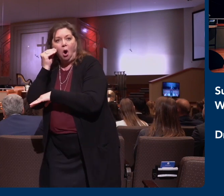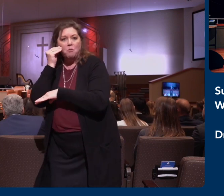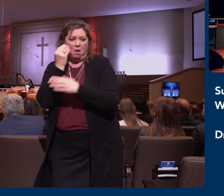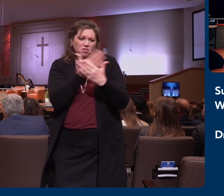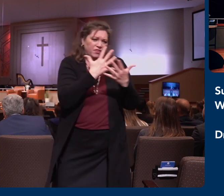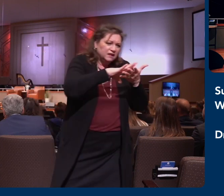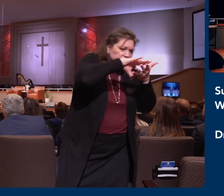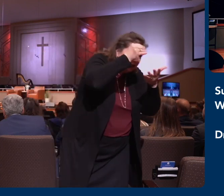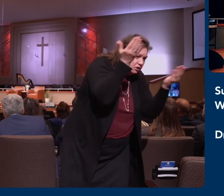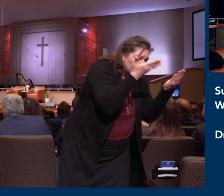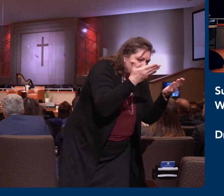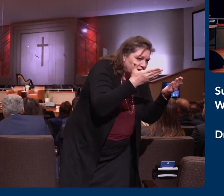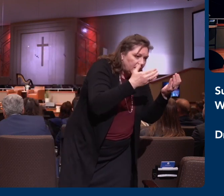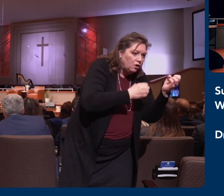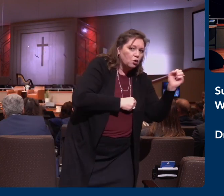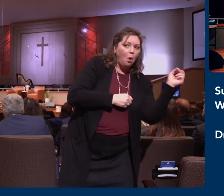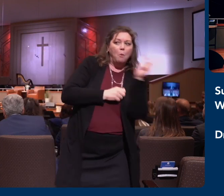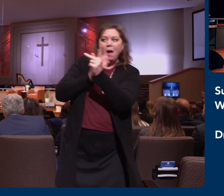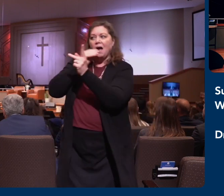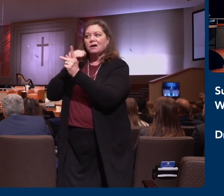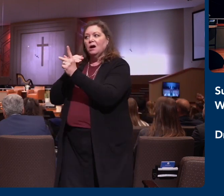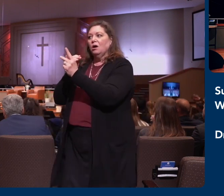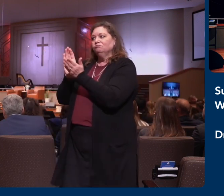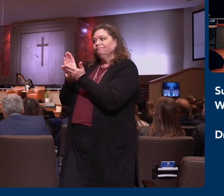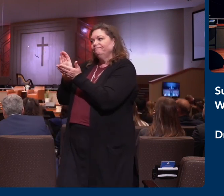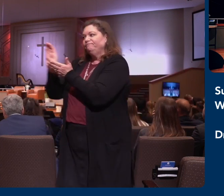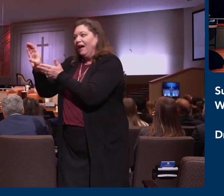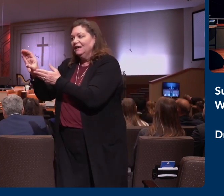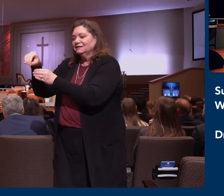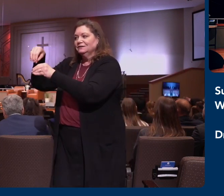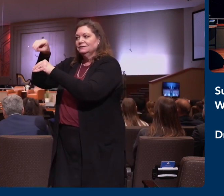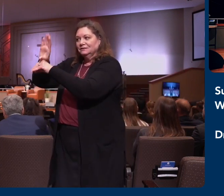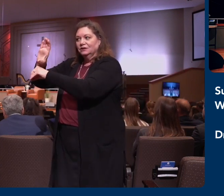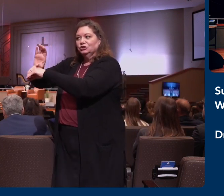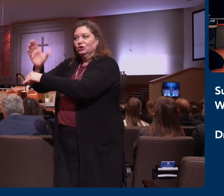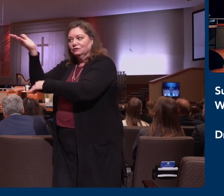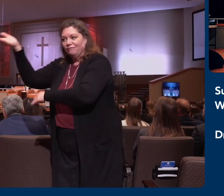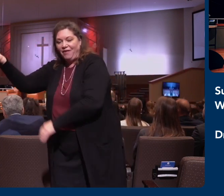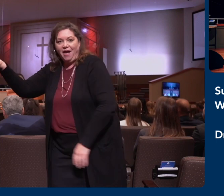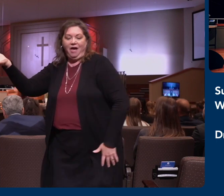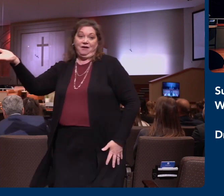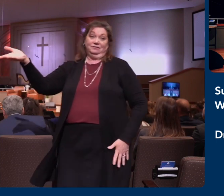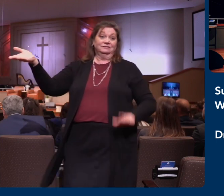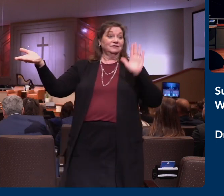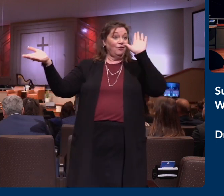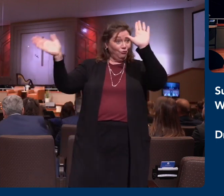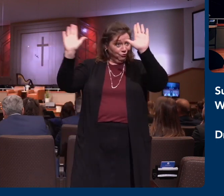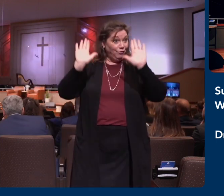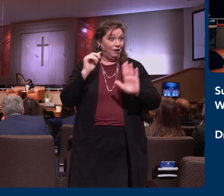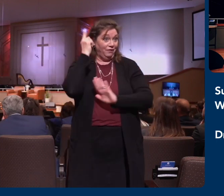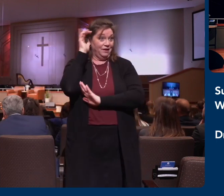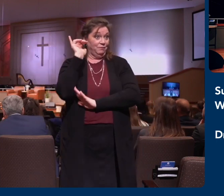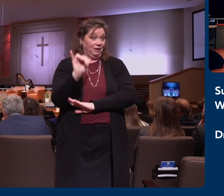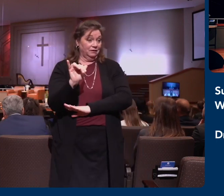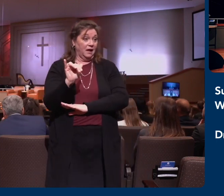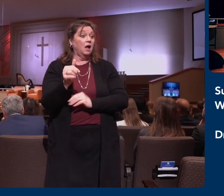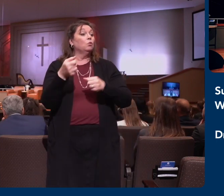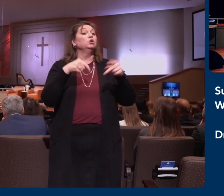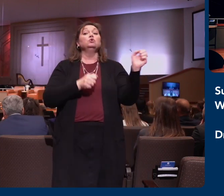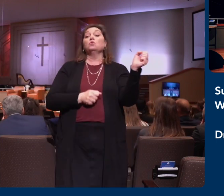place and investing in those ministries. And I really hope, I want to challenge you to, when you go back to whatever place